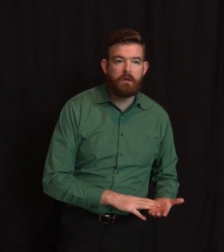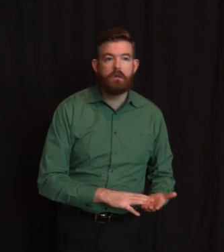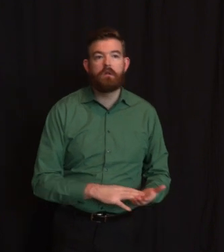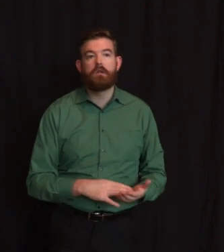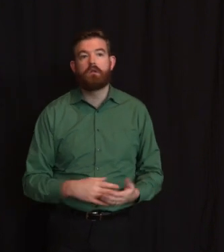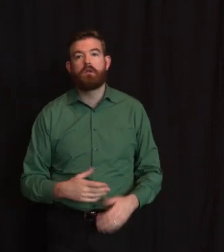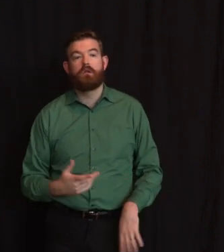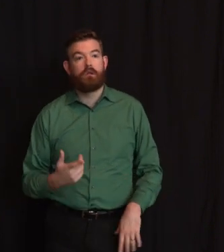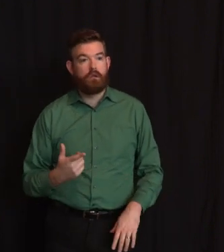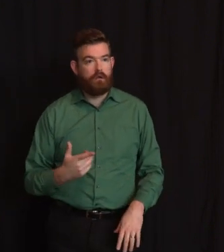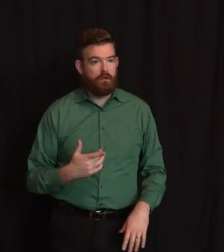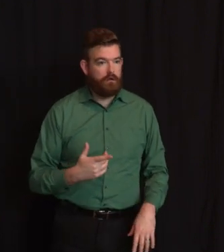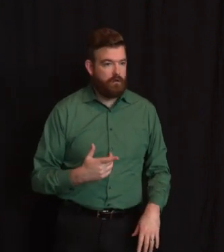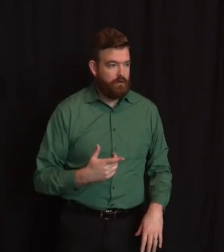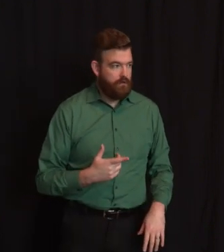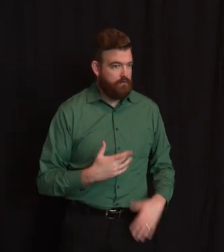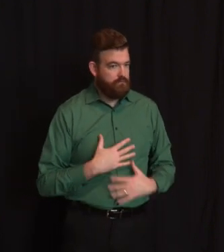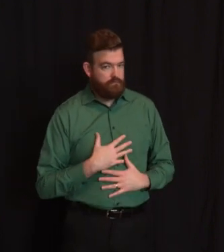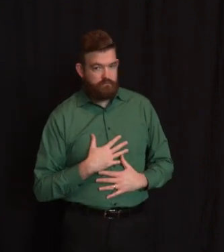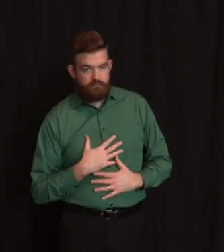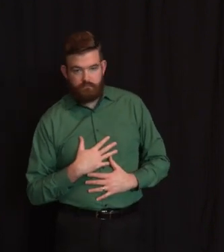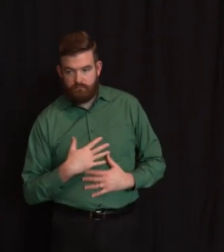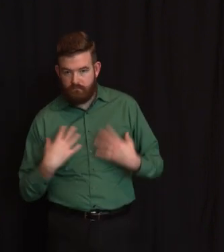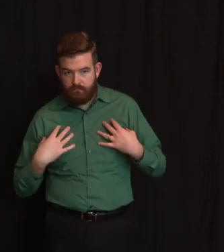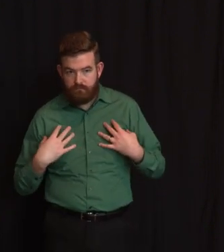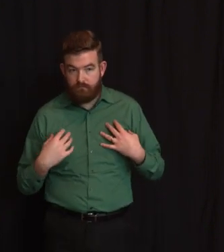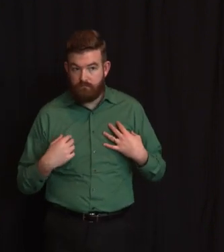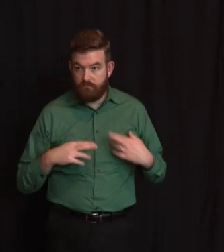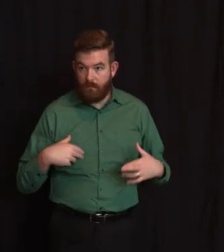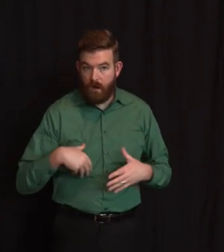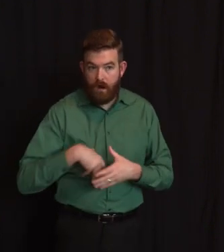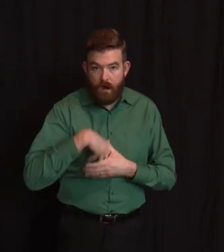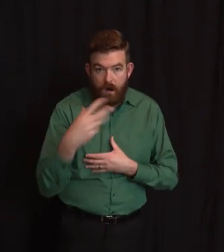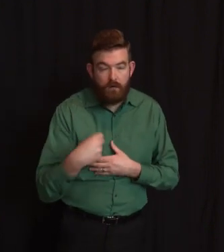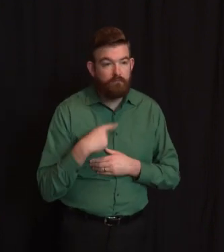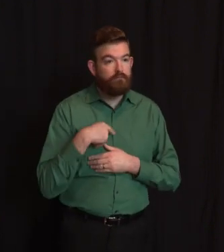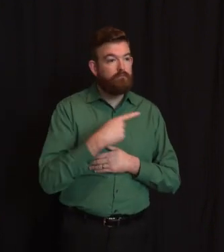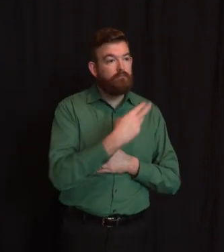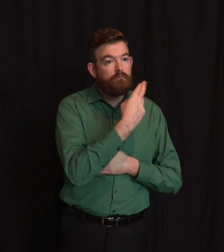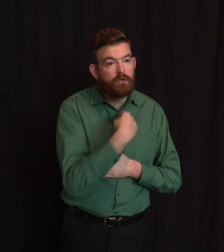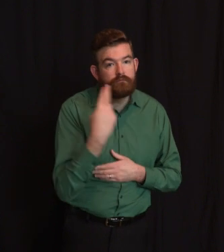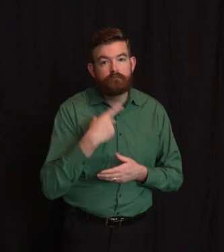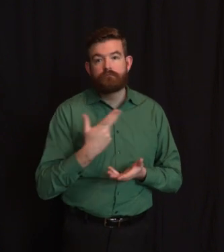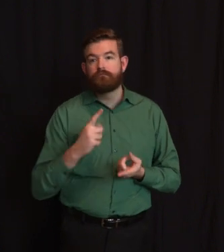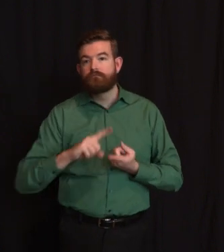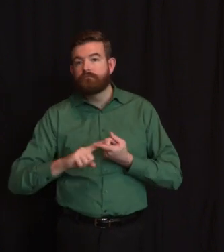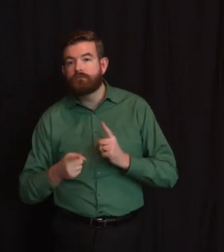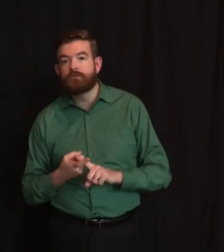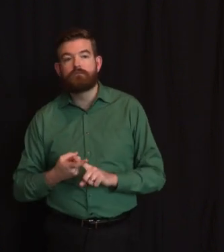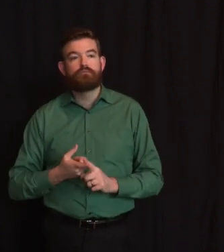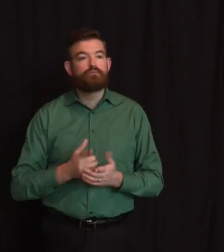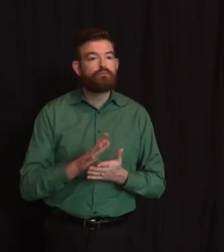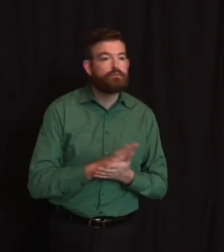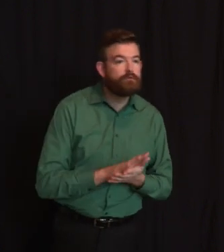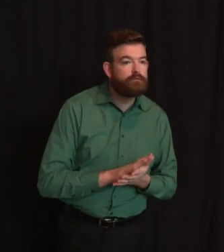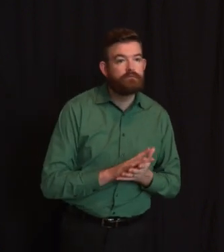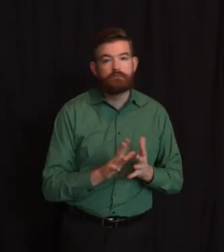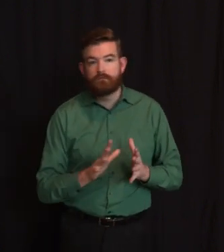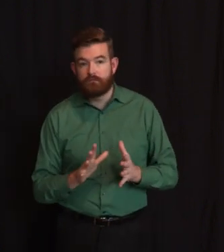or whatever it is, you're going to want, and we understand this, and we don't blame you, you're going to want to have confidence that we've got a health care infrastructure in